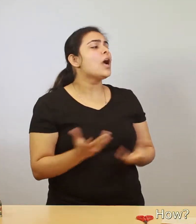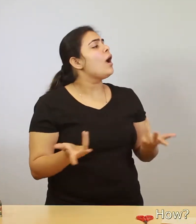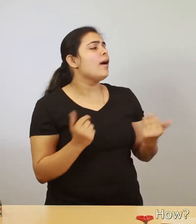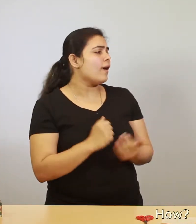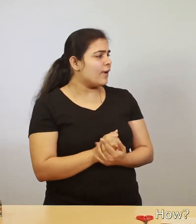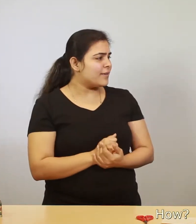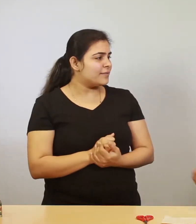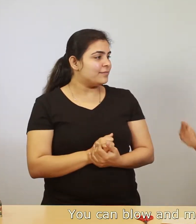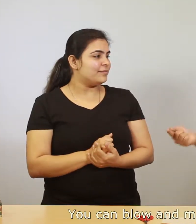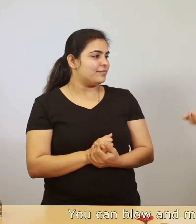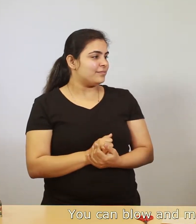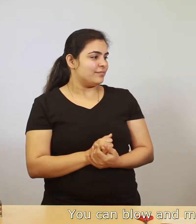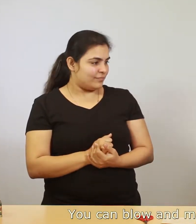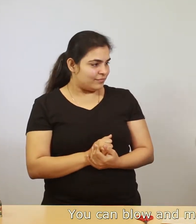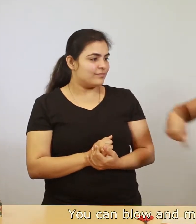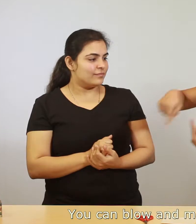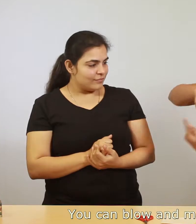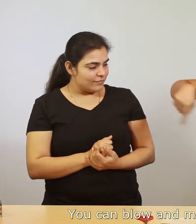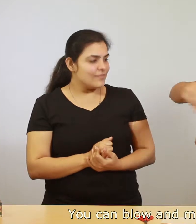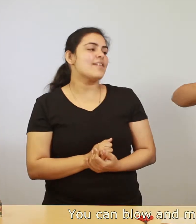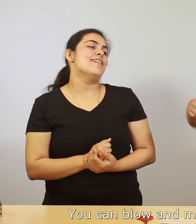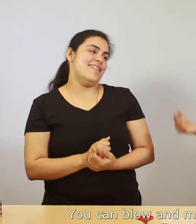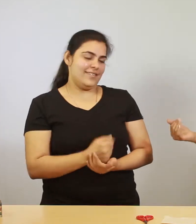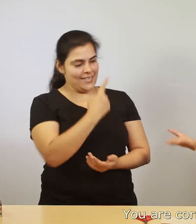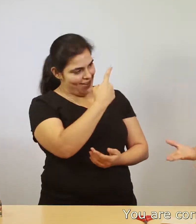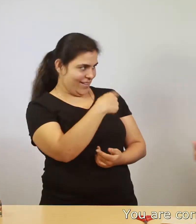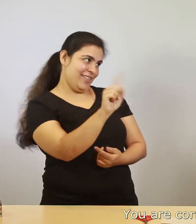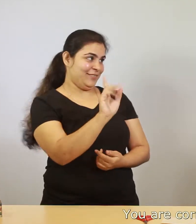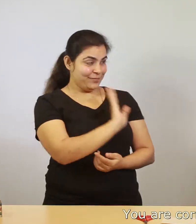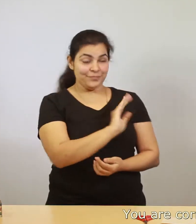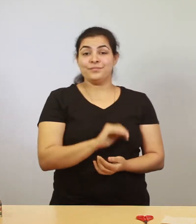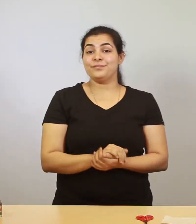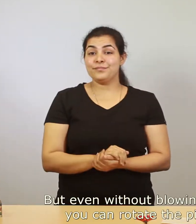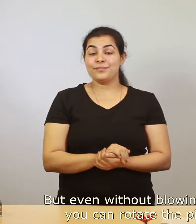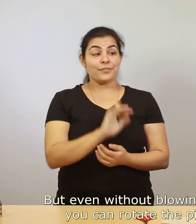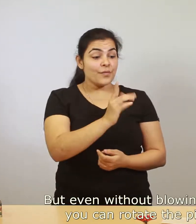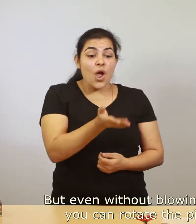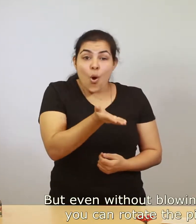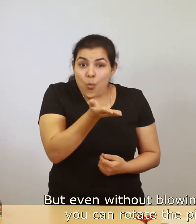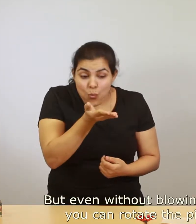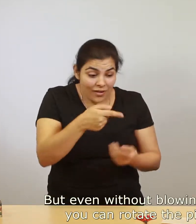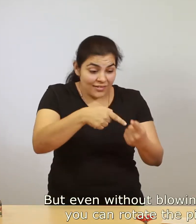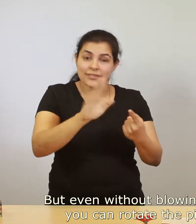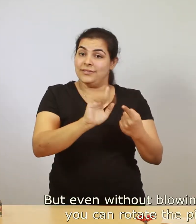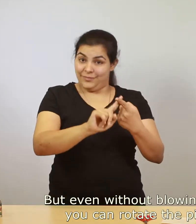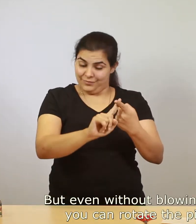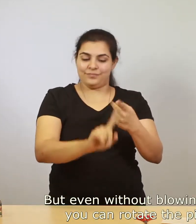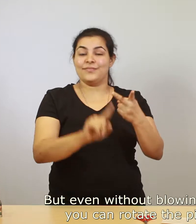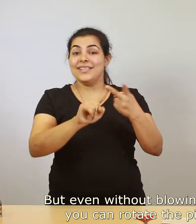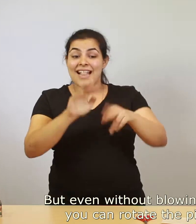you can blow and make it rotate you are correct but even without blowing air or touching